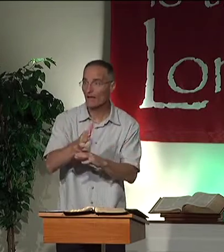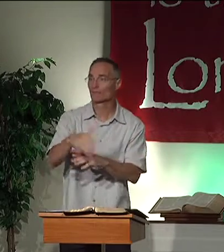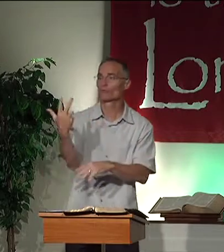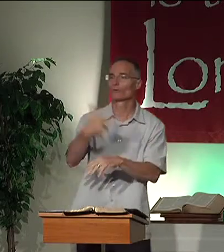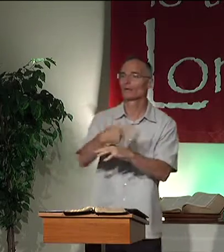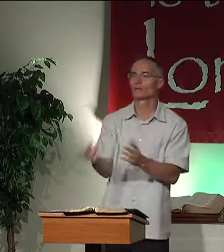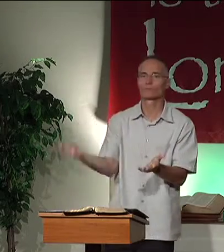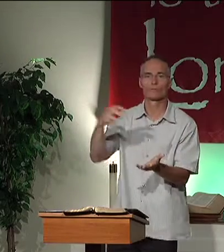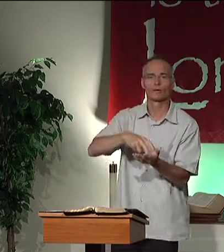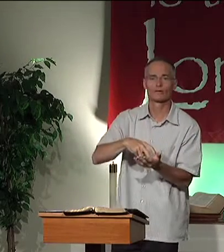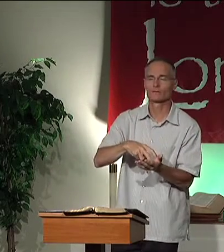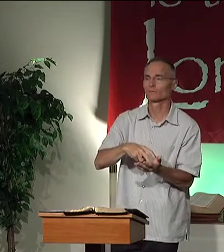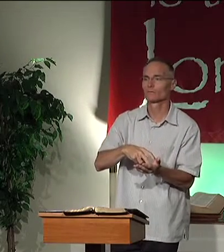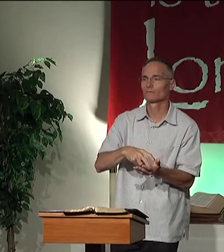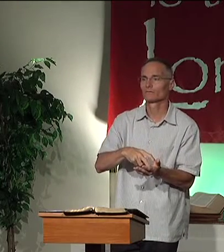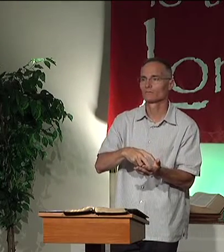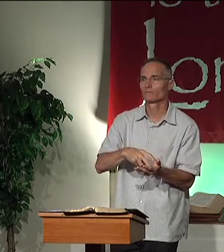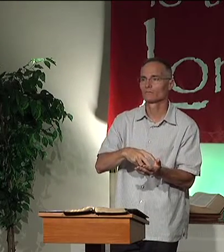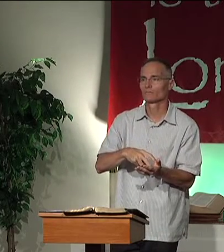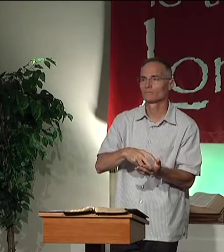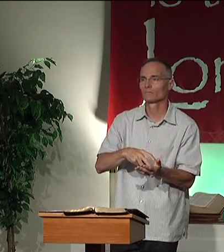And after three days, rise again.